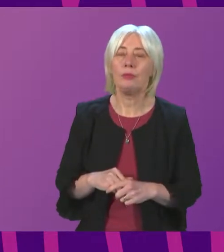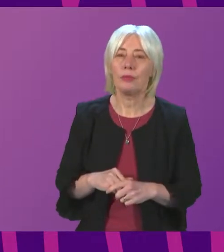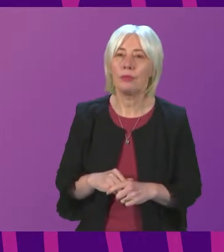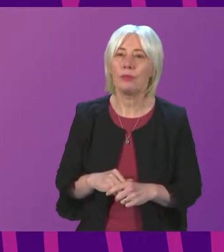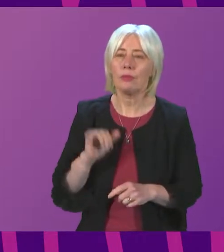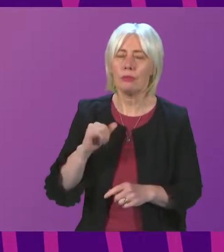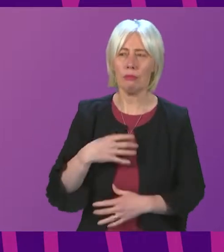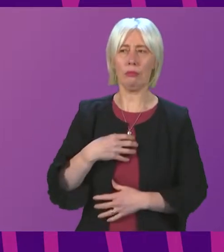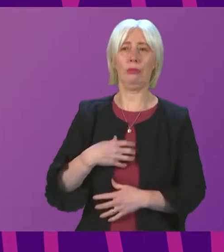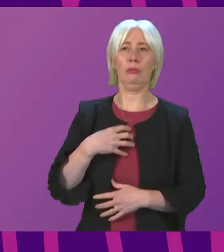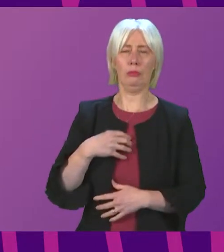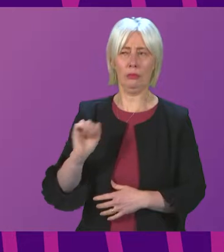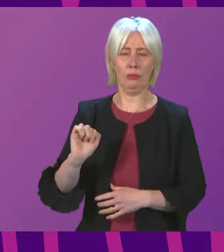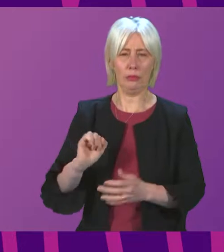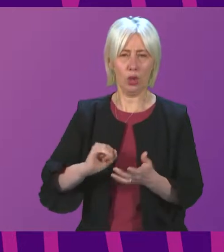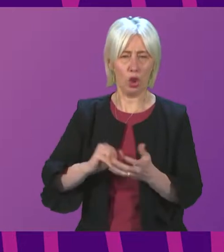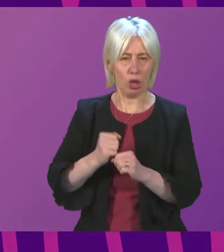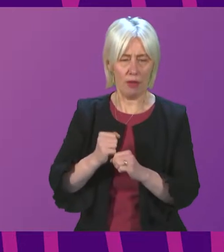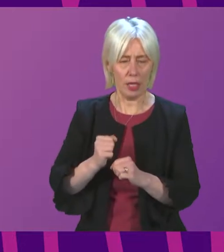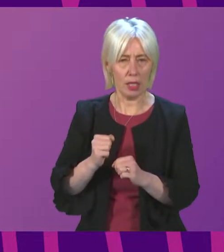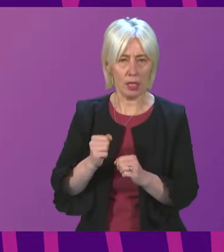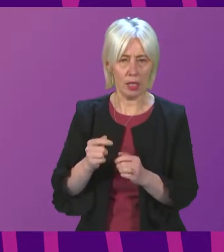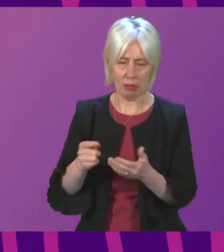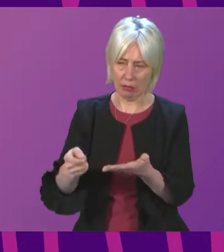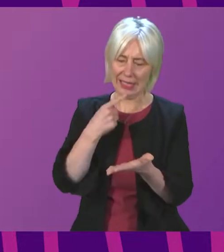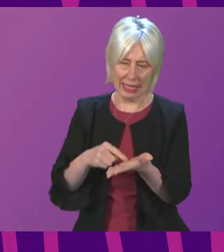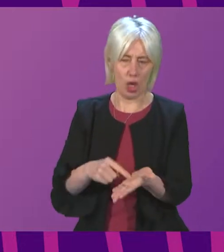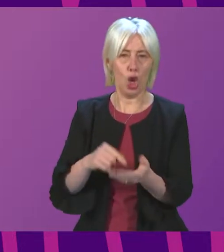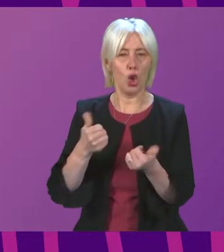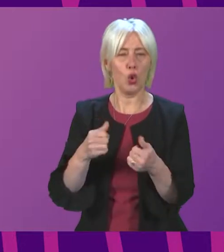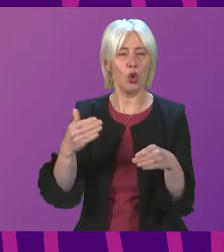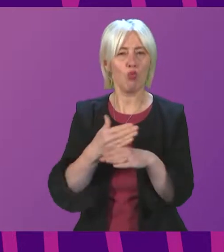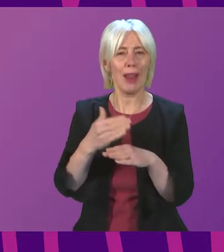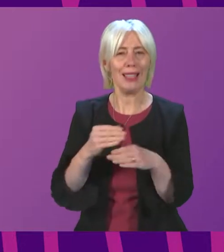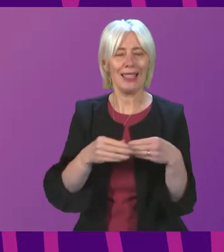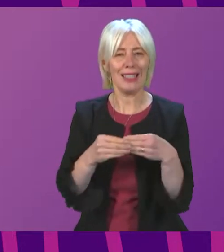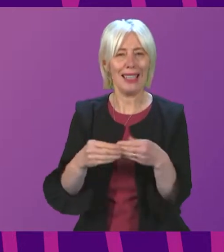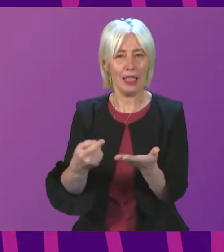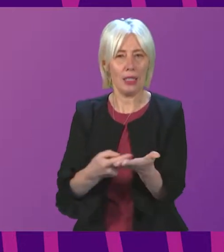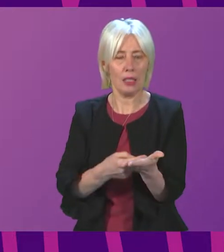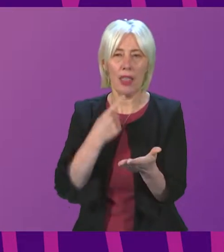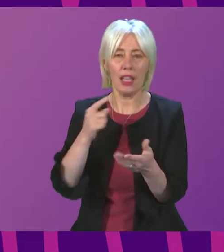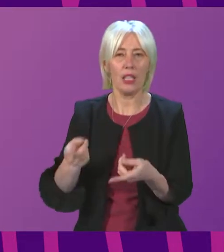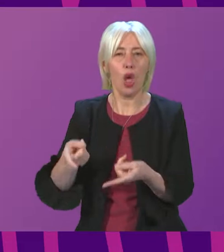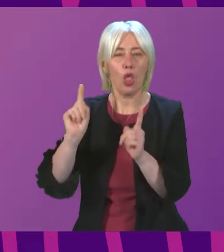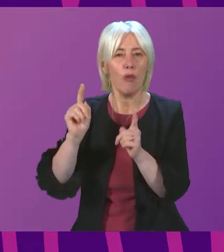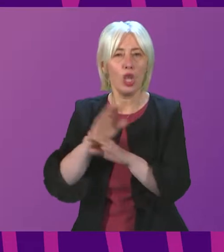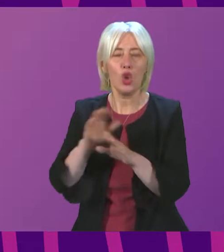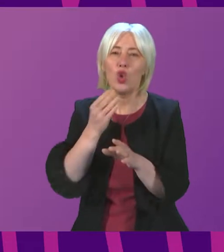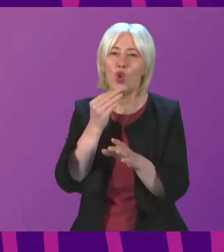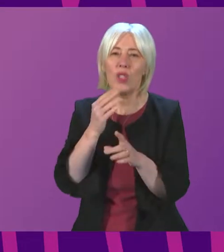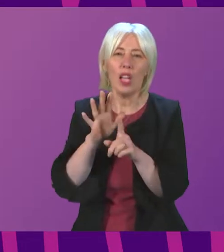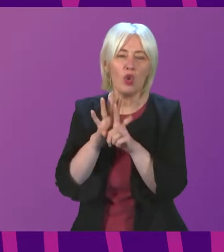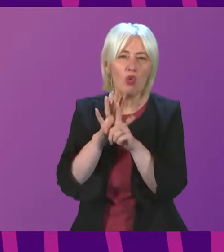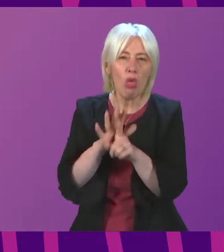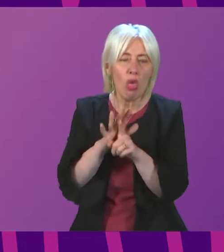i was quite alarmed by the scottish government's submission in the sense that they suggest that good practice guidance and planning is that authorities shouldn't use it as leverage i